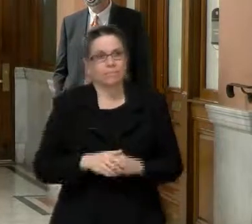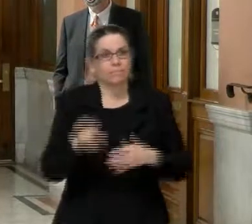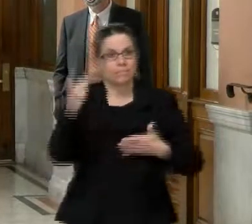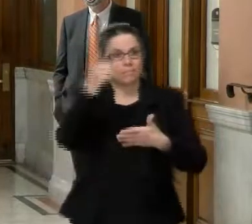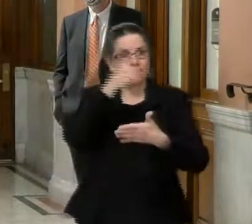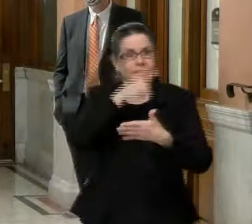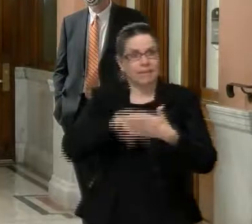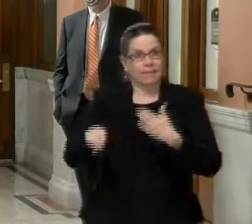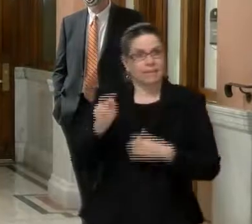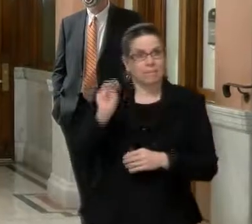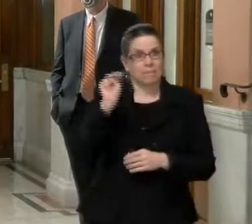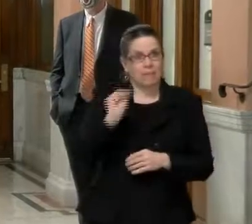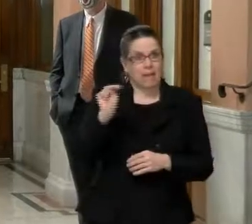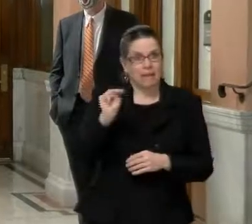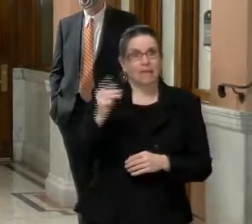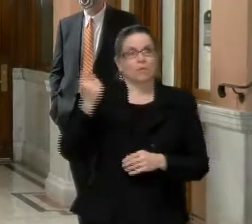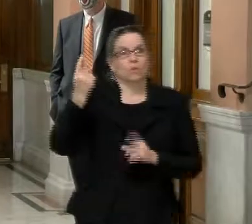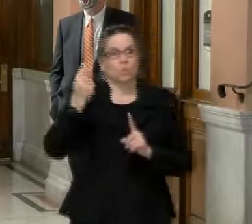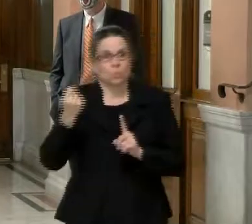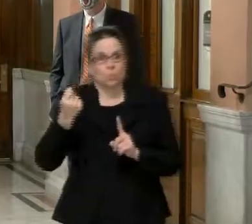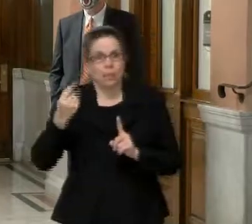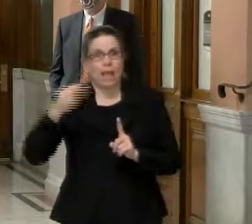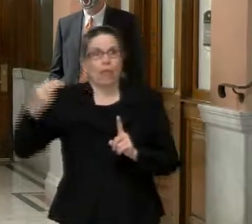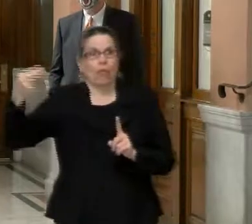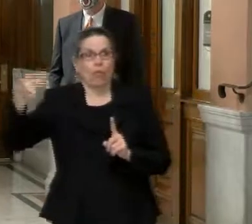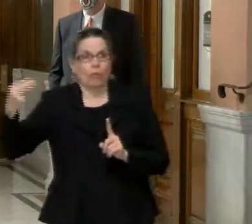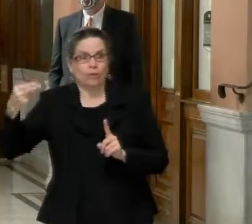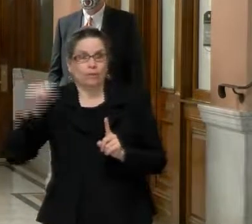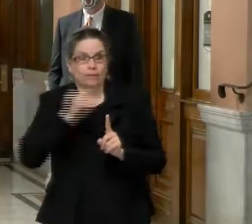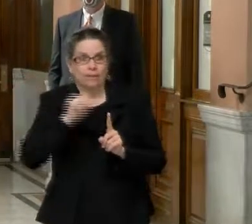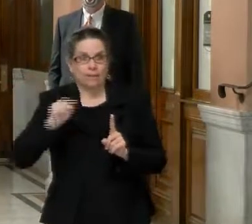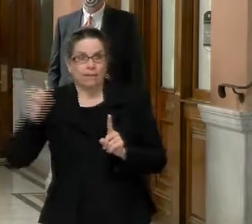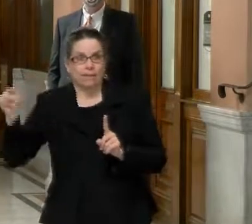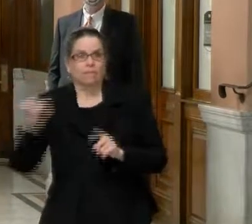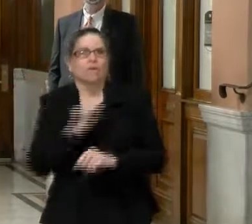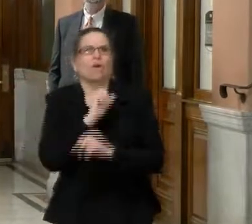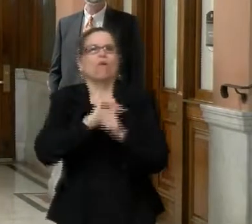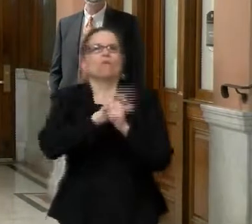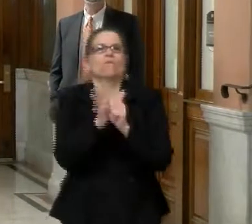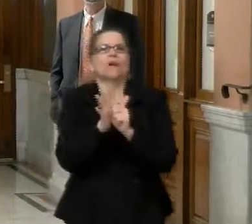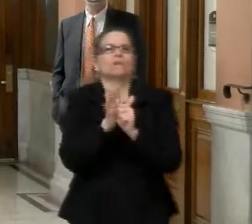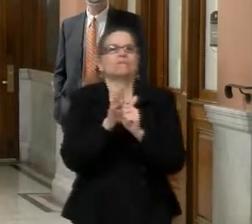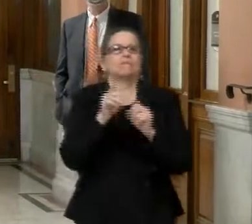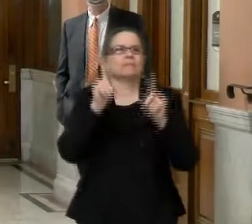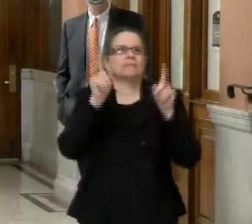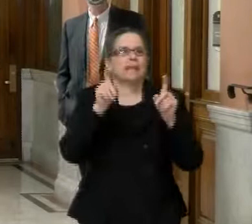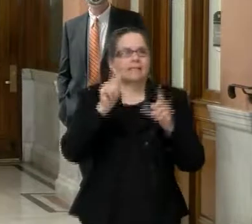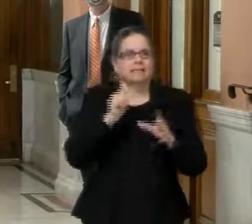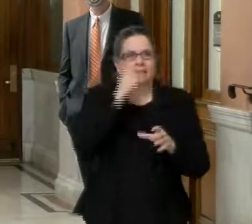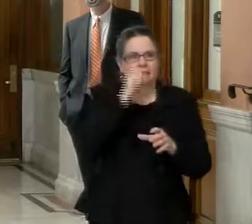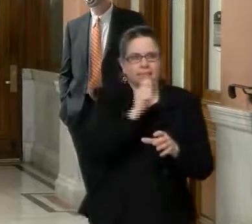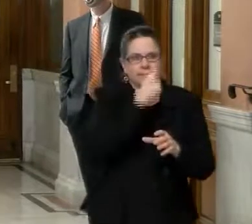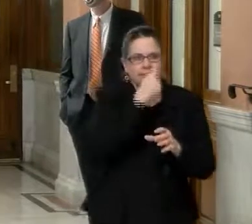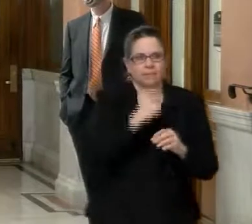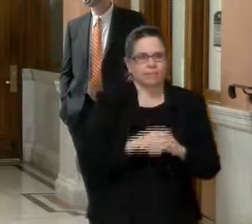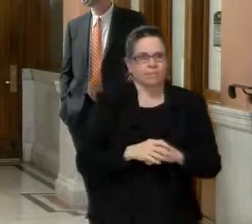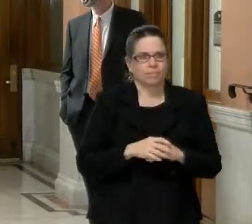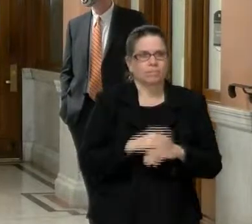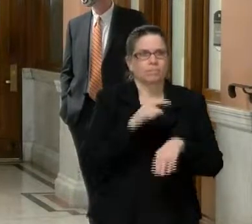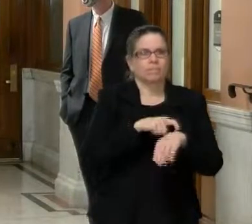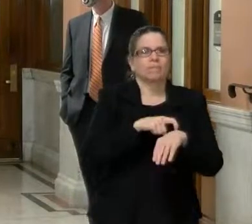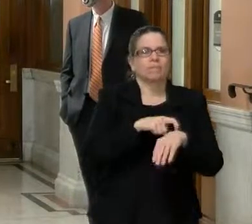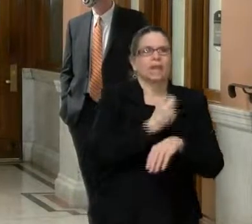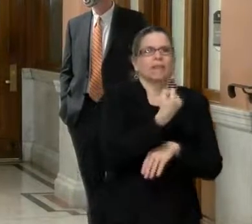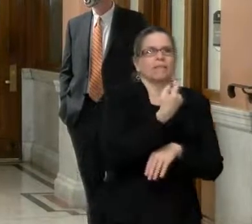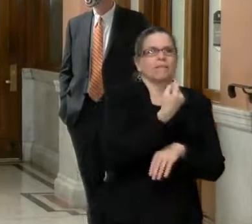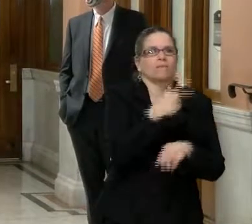Tuesday, January 26th, and Thursday, January 28th, all three days from 11 a.m. to 3 p.m. So get tested